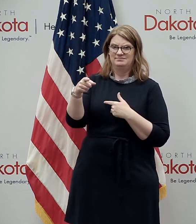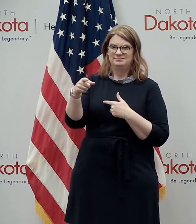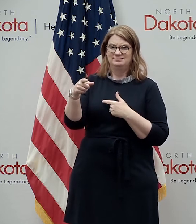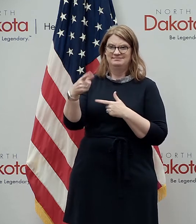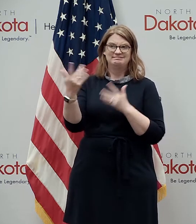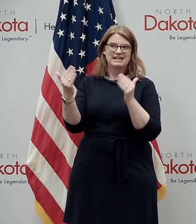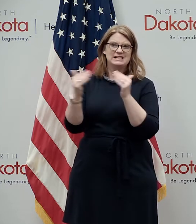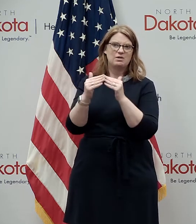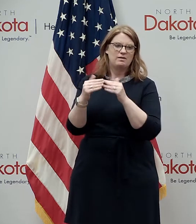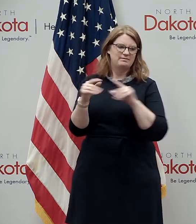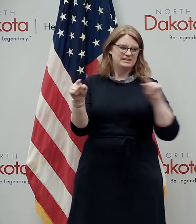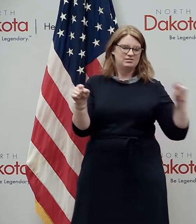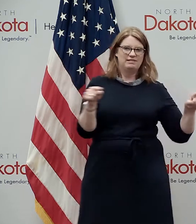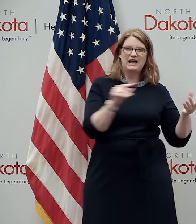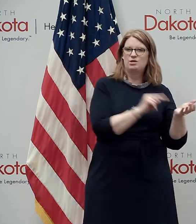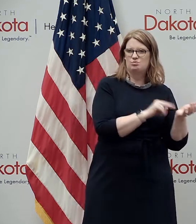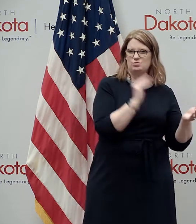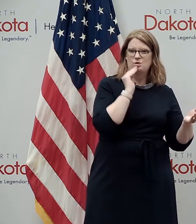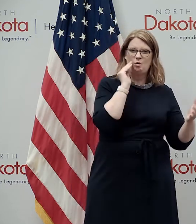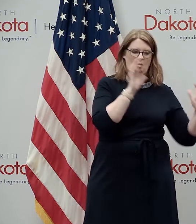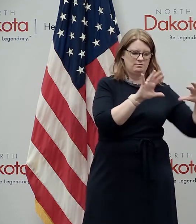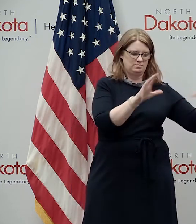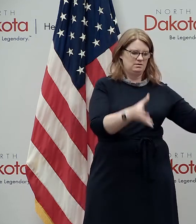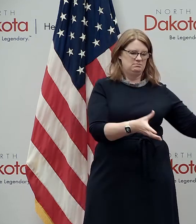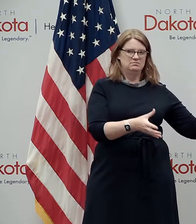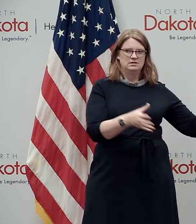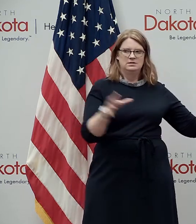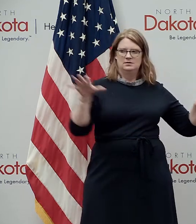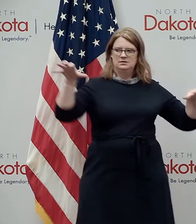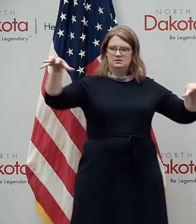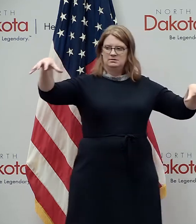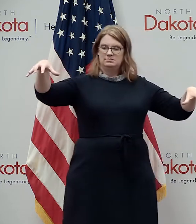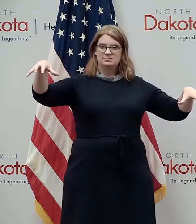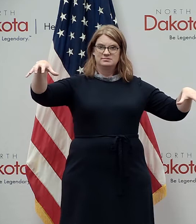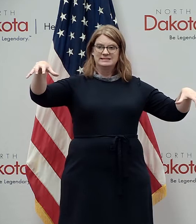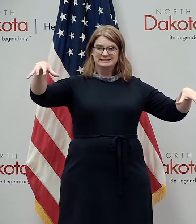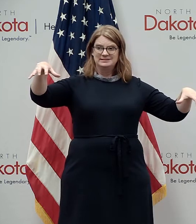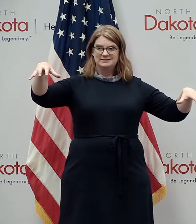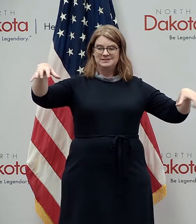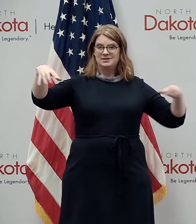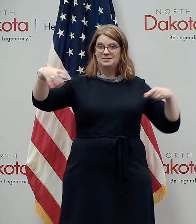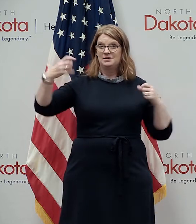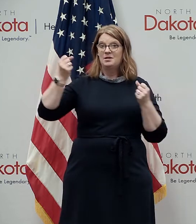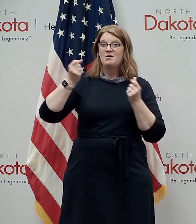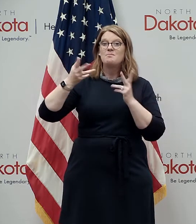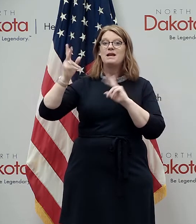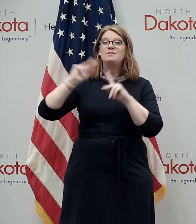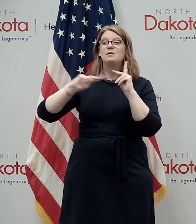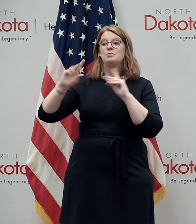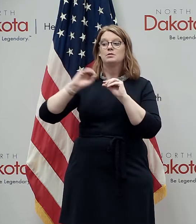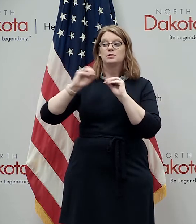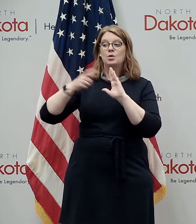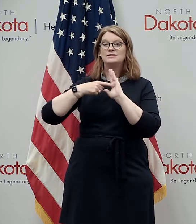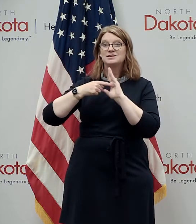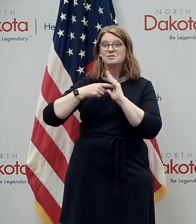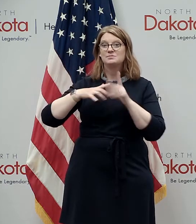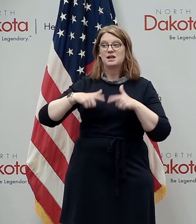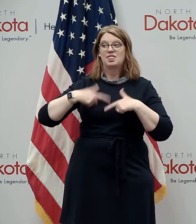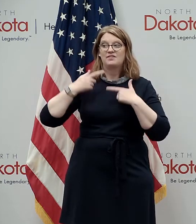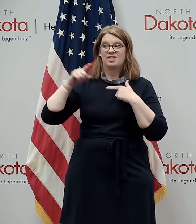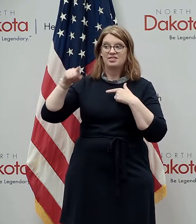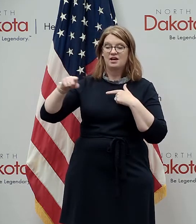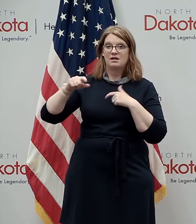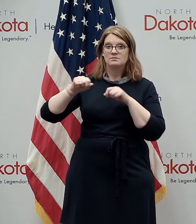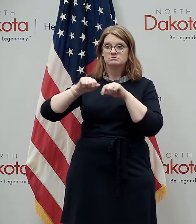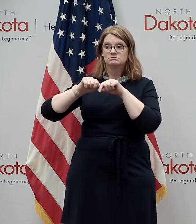long-term care and whenever you've got uh very active people that could be asymptomatic uh living in congregate living